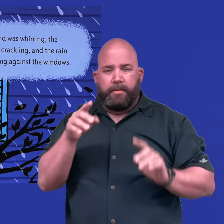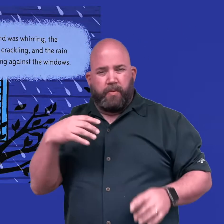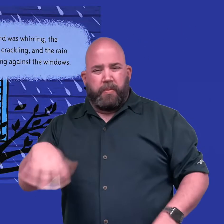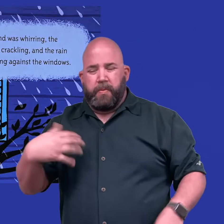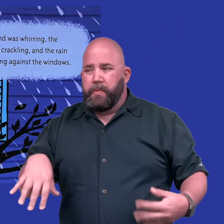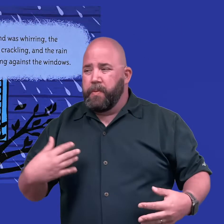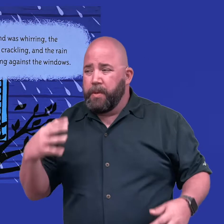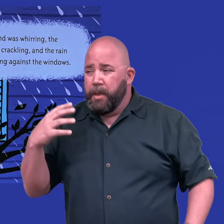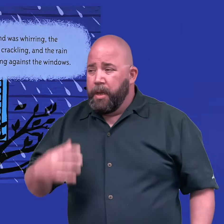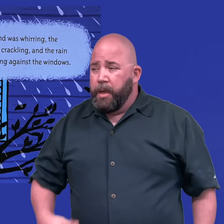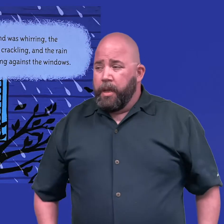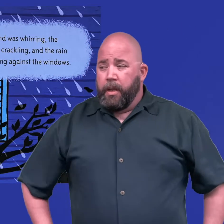windows.